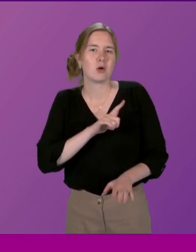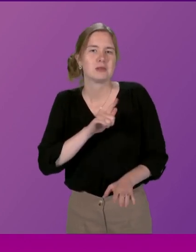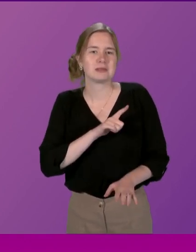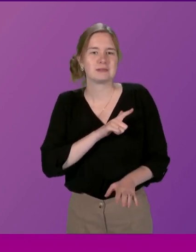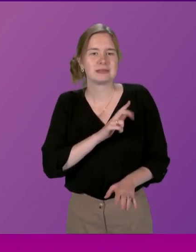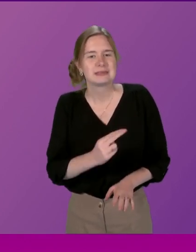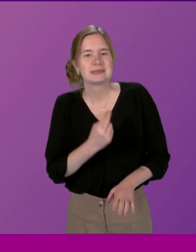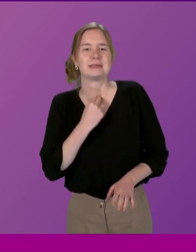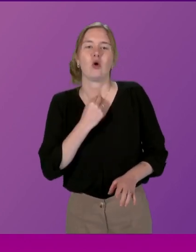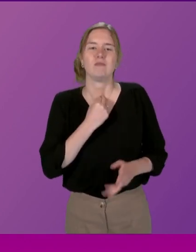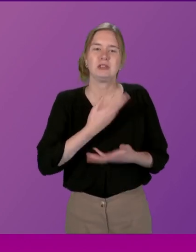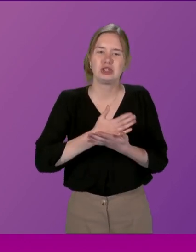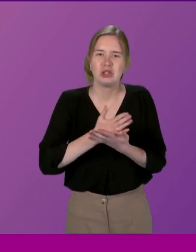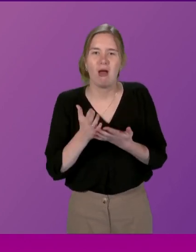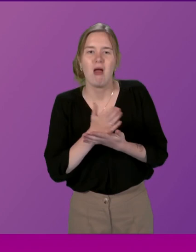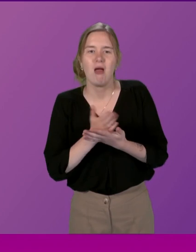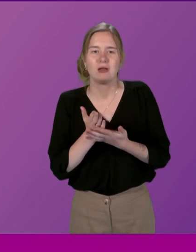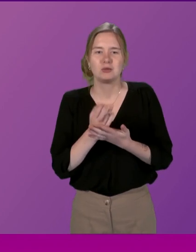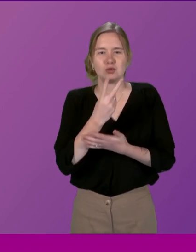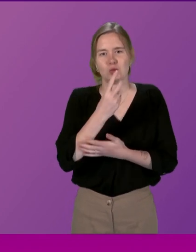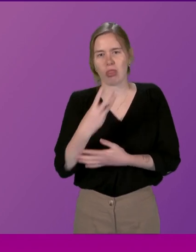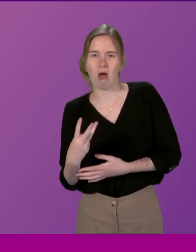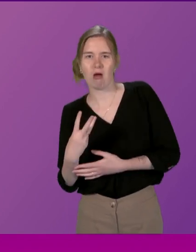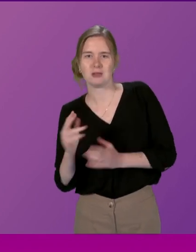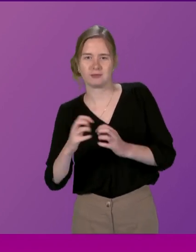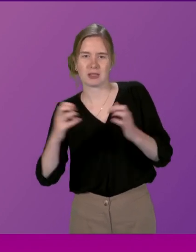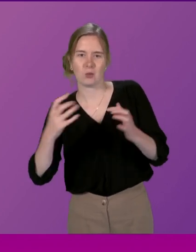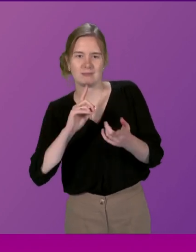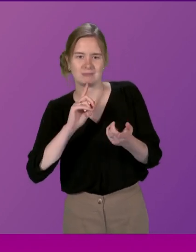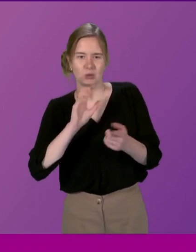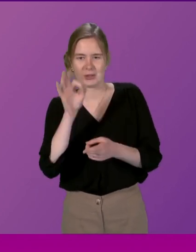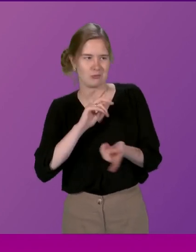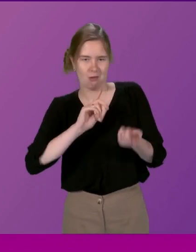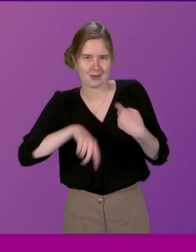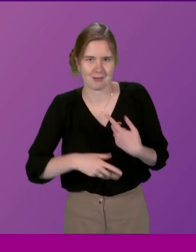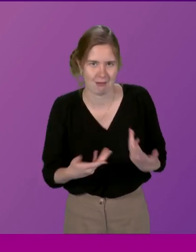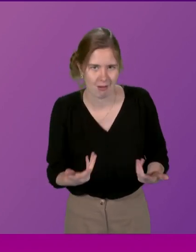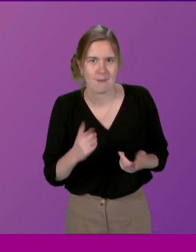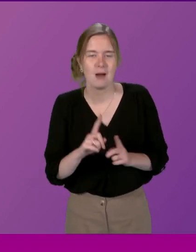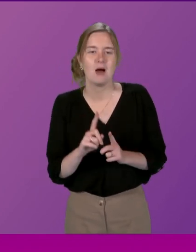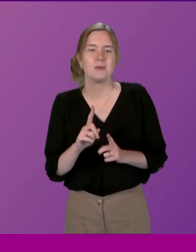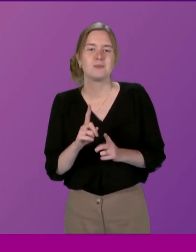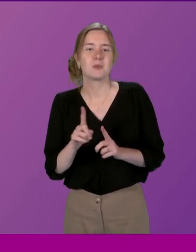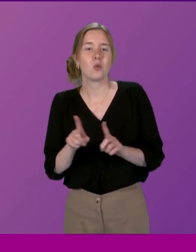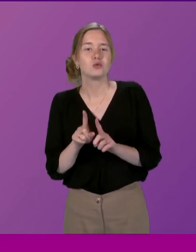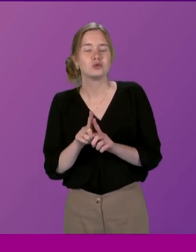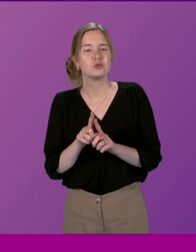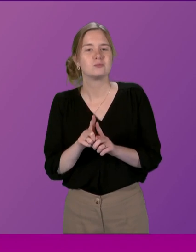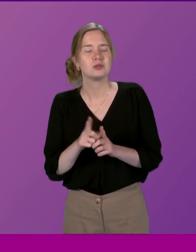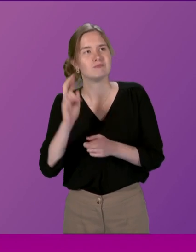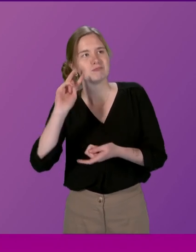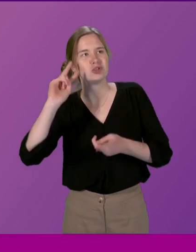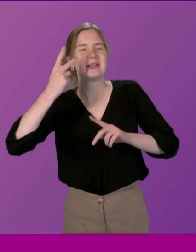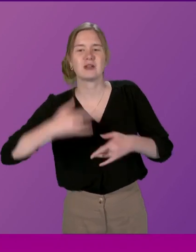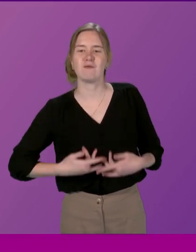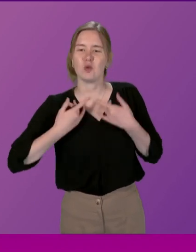the disappointment that is shared across two-thirds of this House when questions aren't answered, but because I think to alter the view